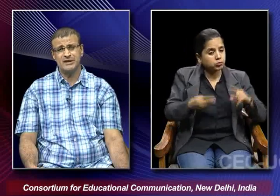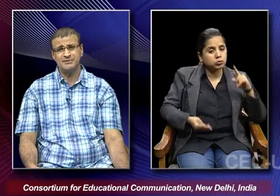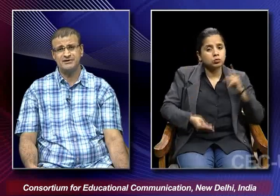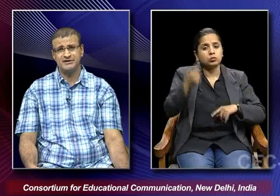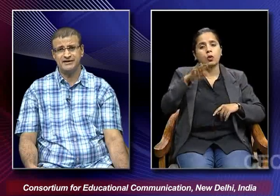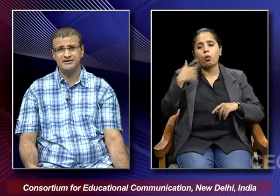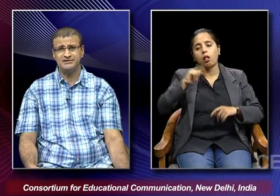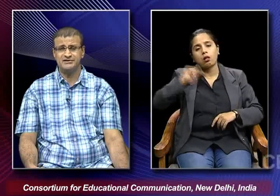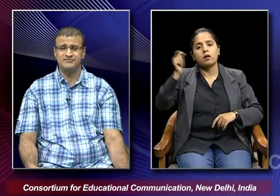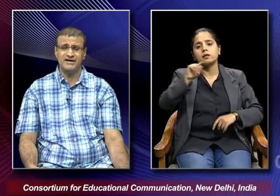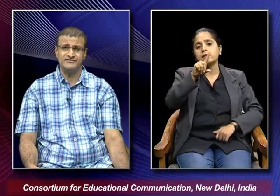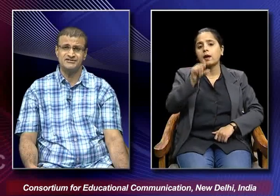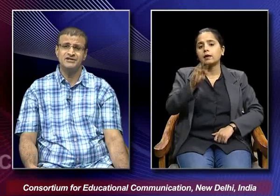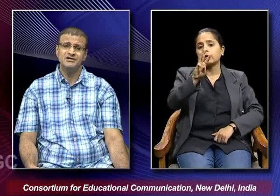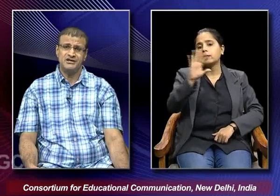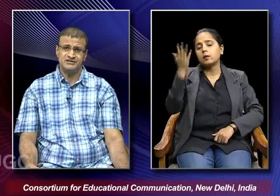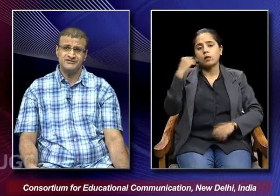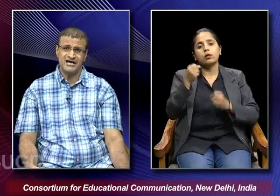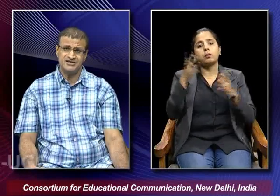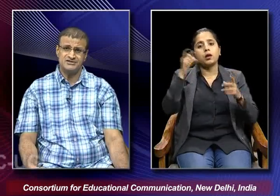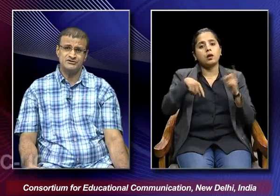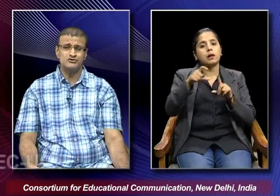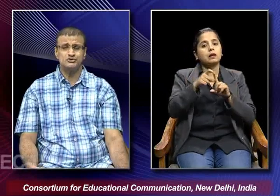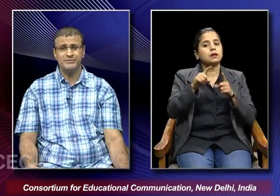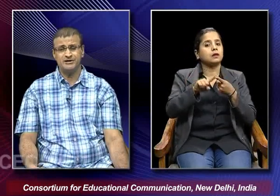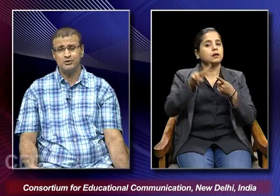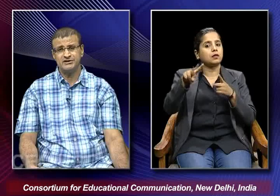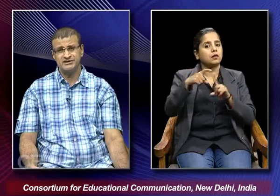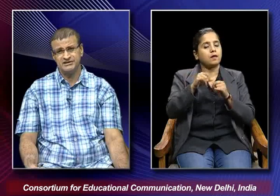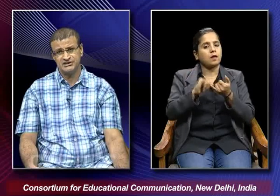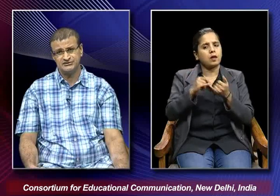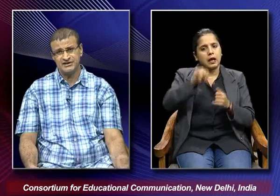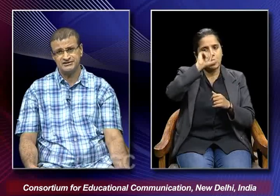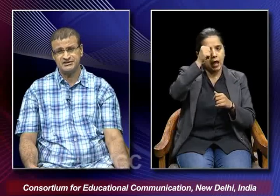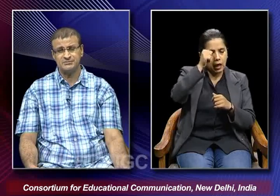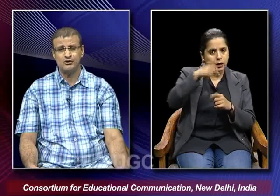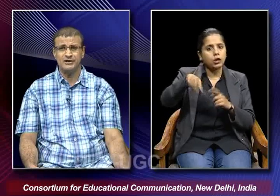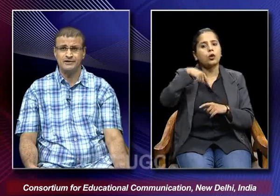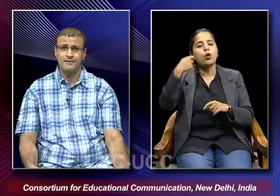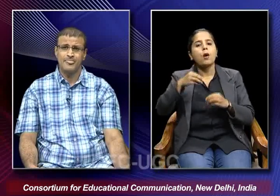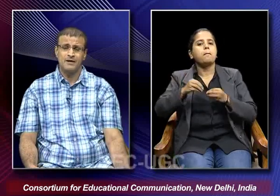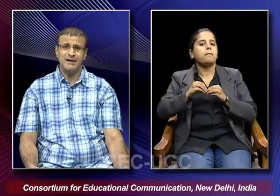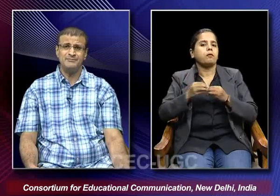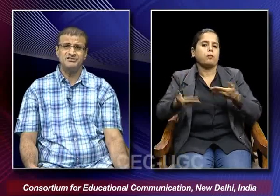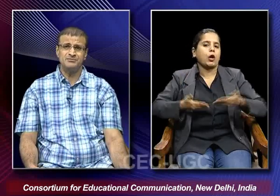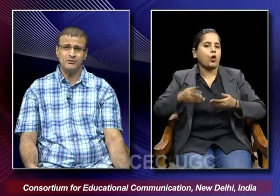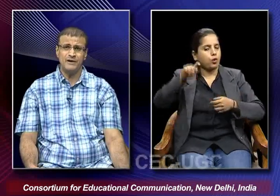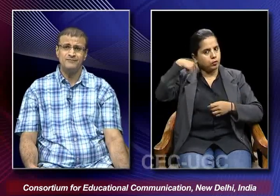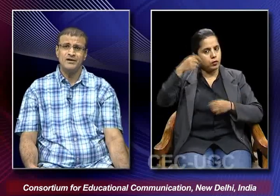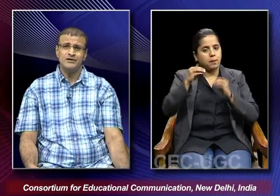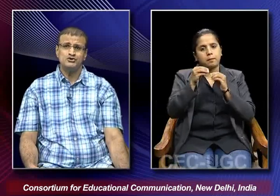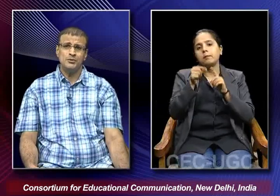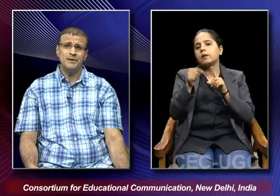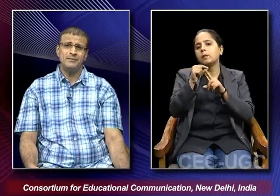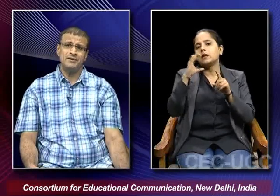which happened in 1935's devadas which was made both in hindi as well as in mengali by pc barua